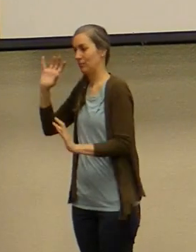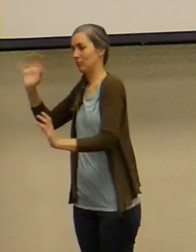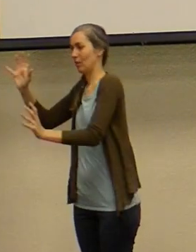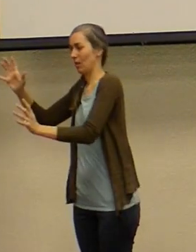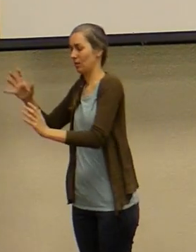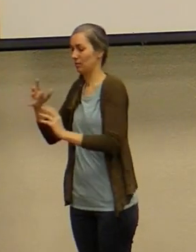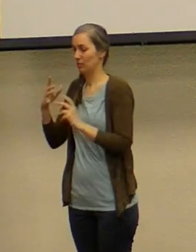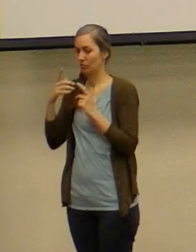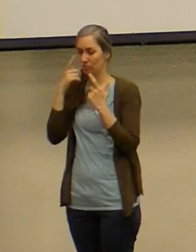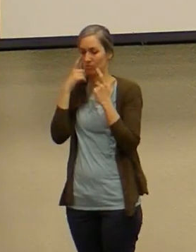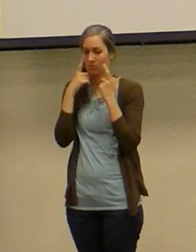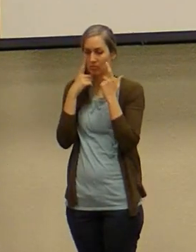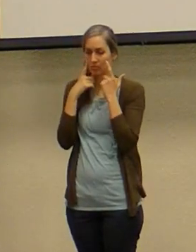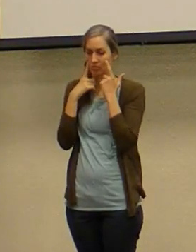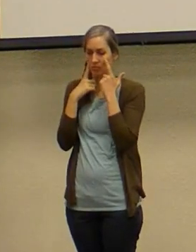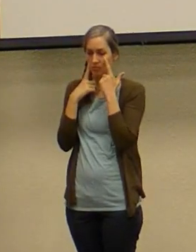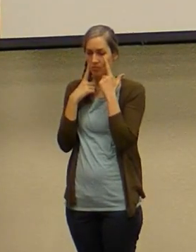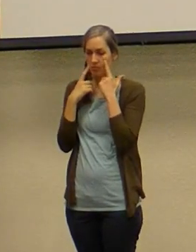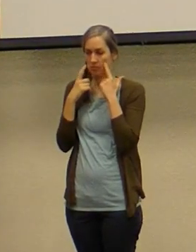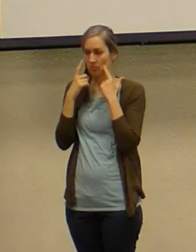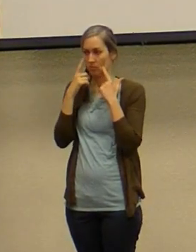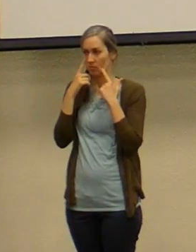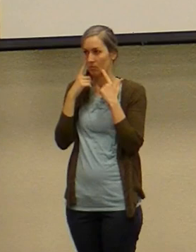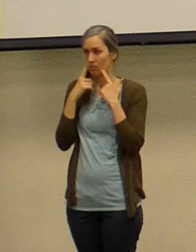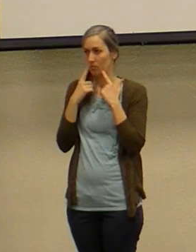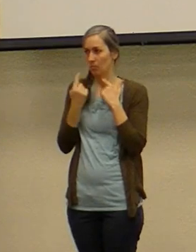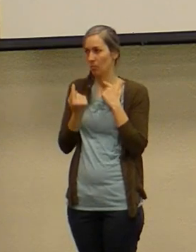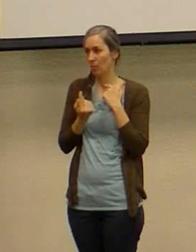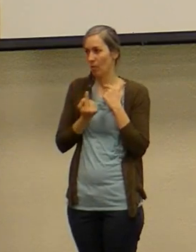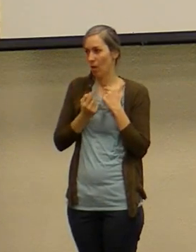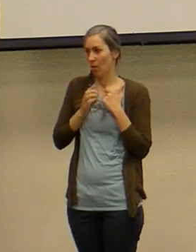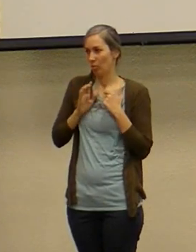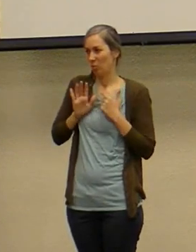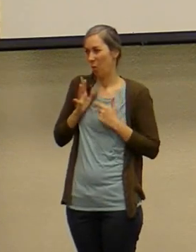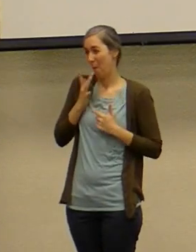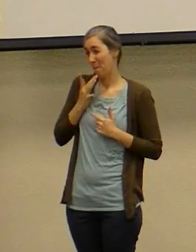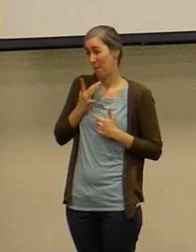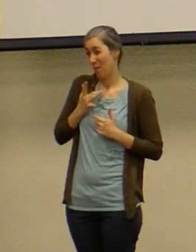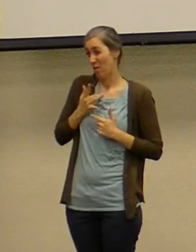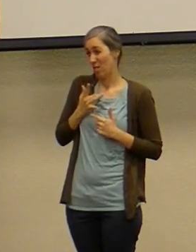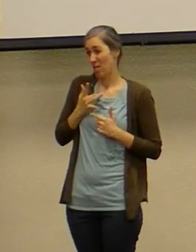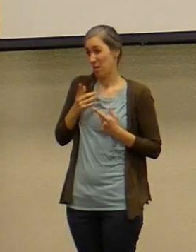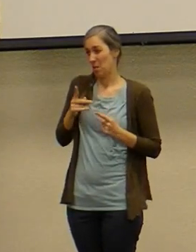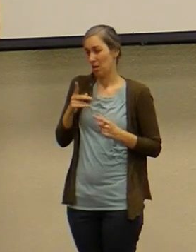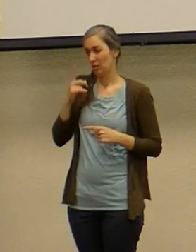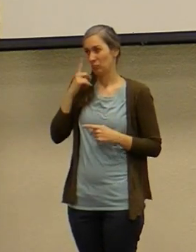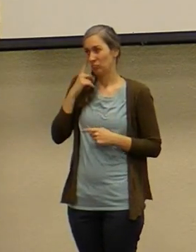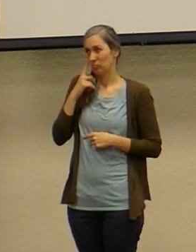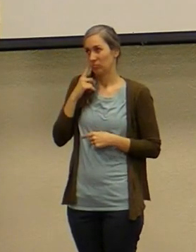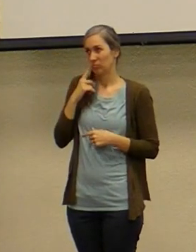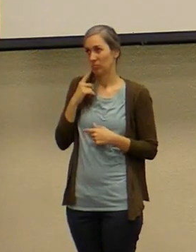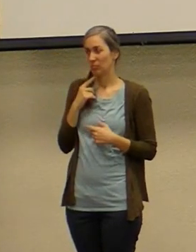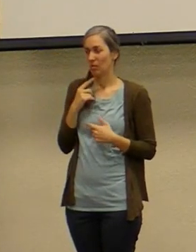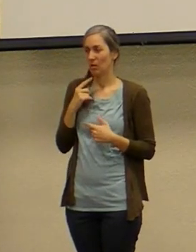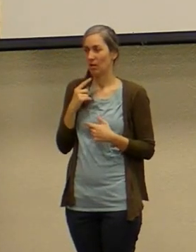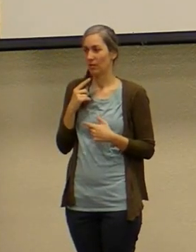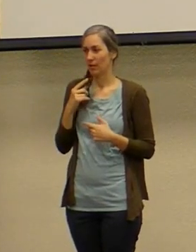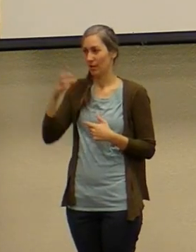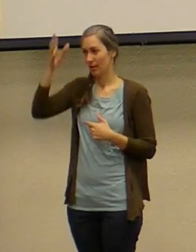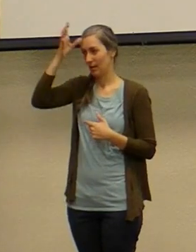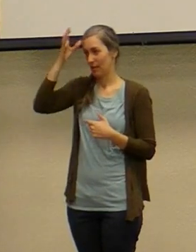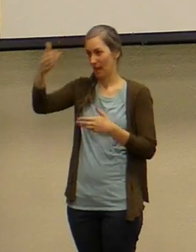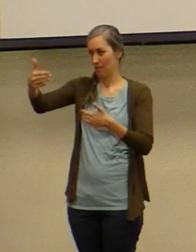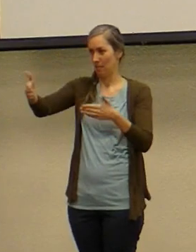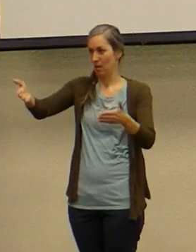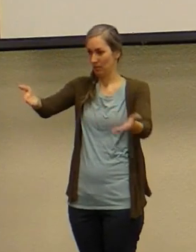she doesn't belong at her own birthday party her father brings in a box it's her first present and